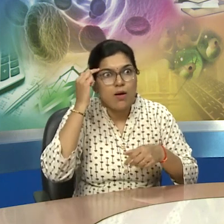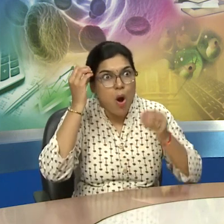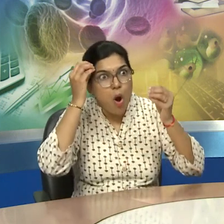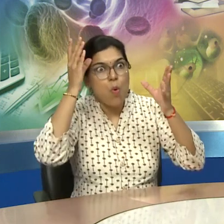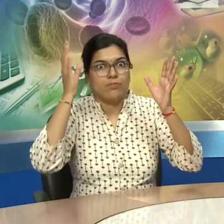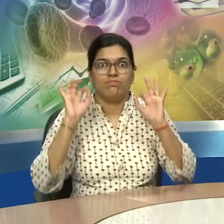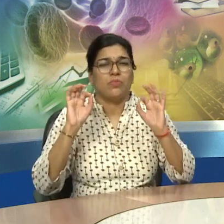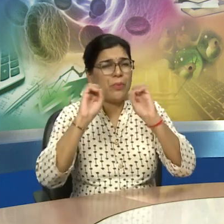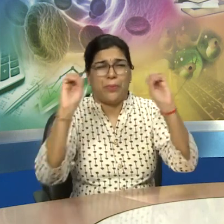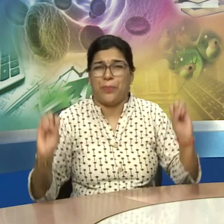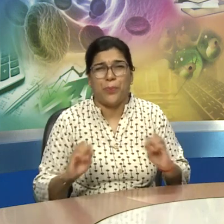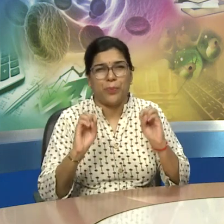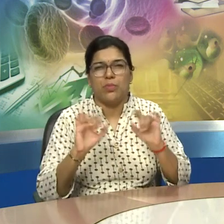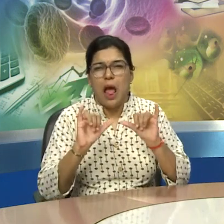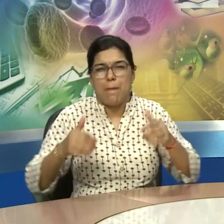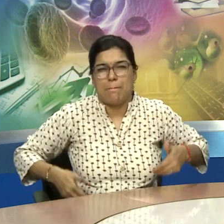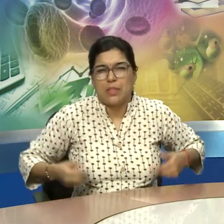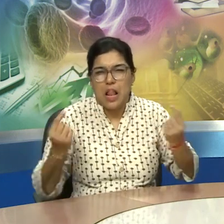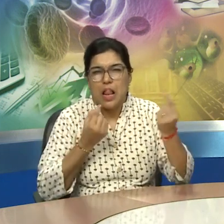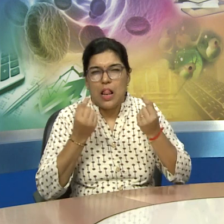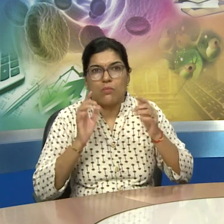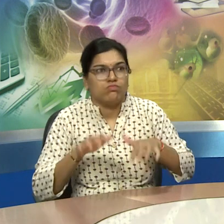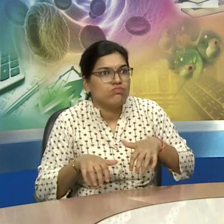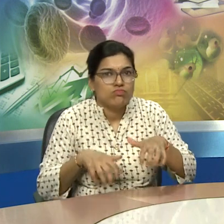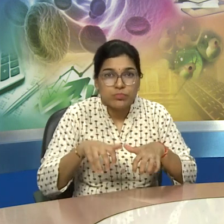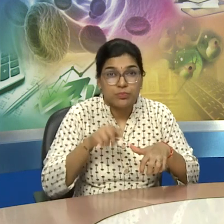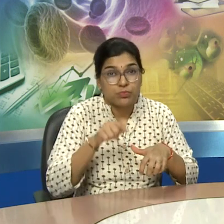began forests had dwindled